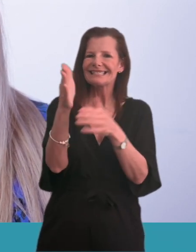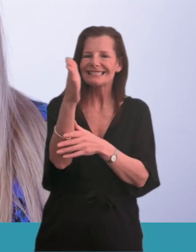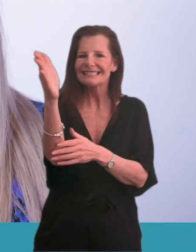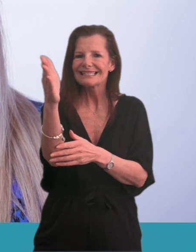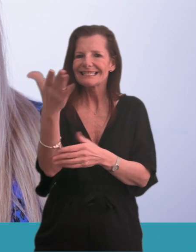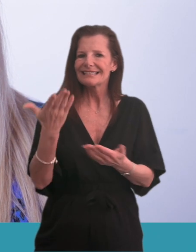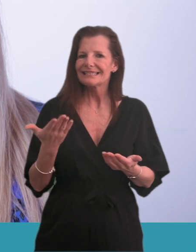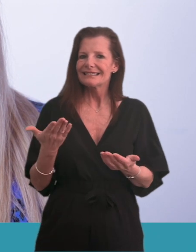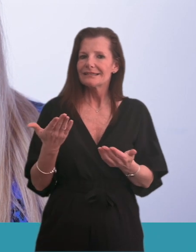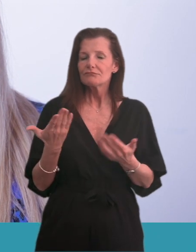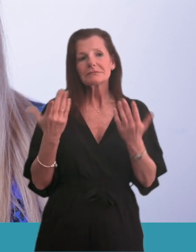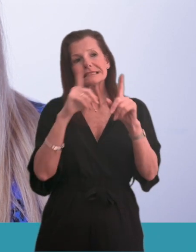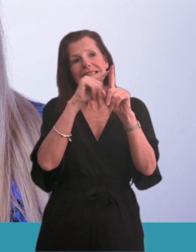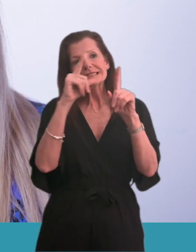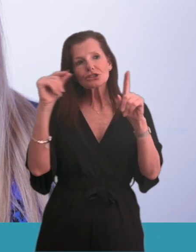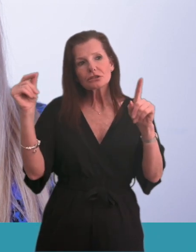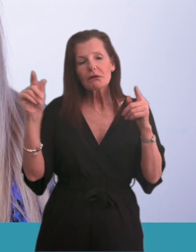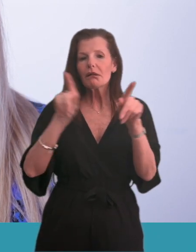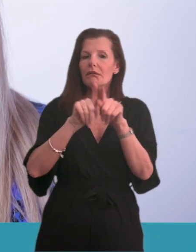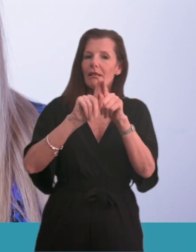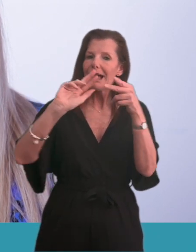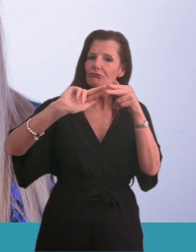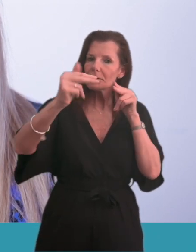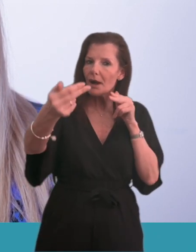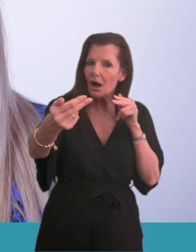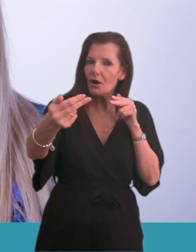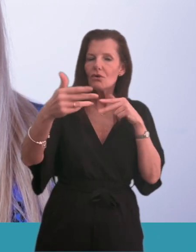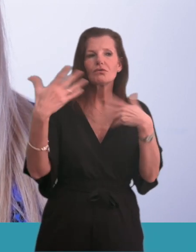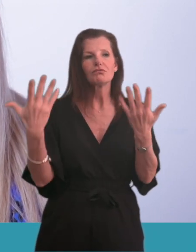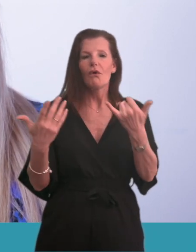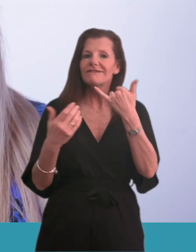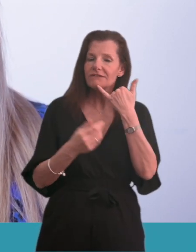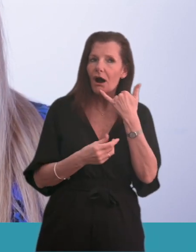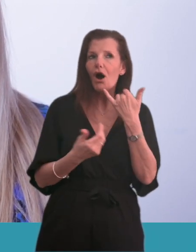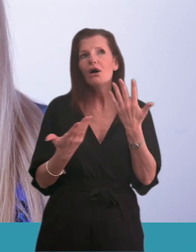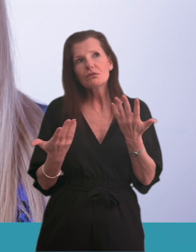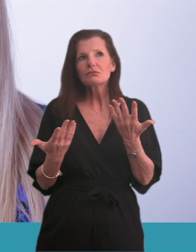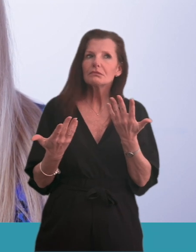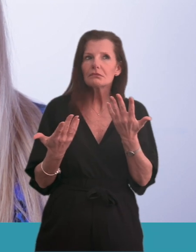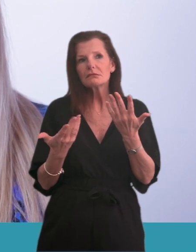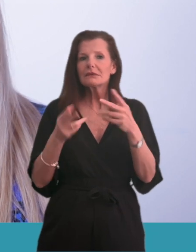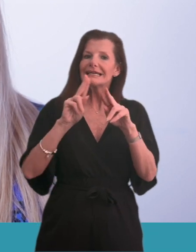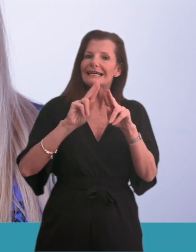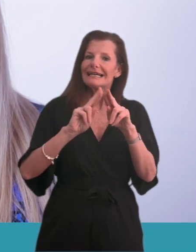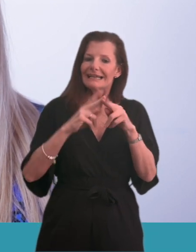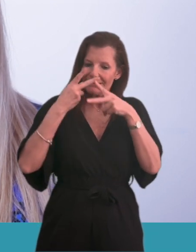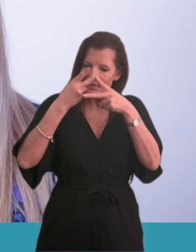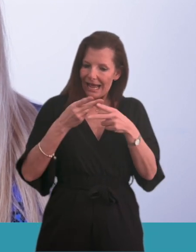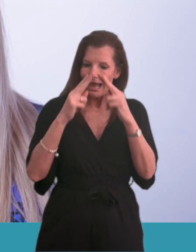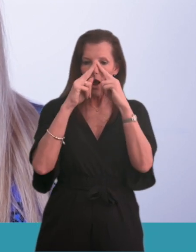happy to try digital tools like video or phone appointments if it meant some care could be provided closer to home.